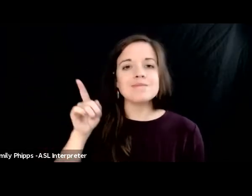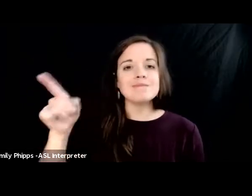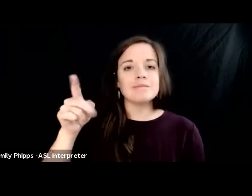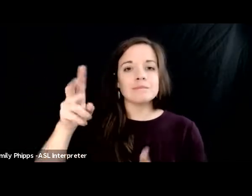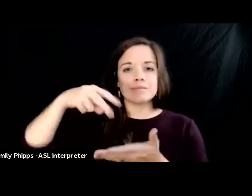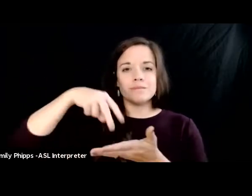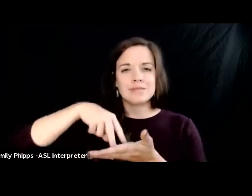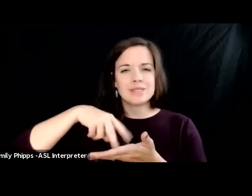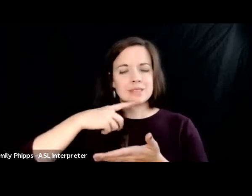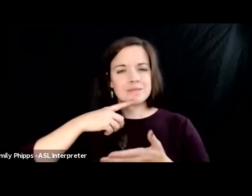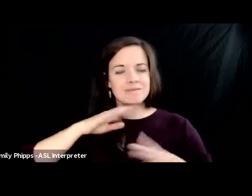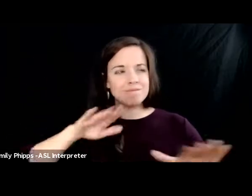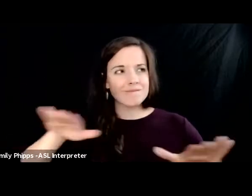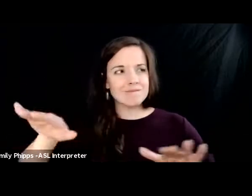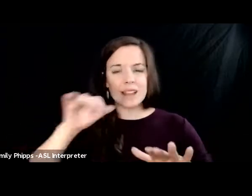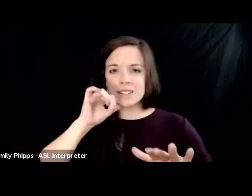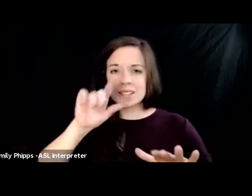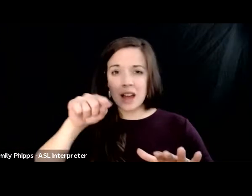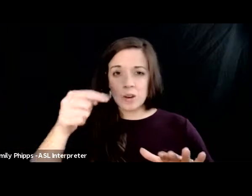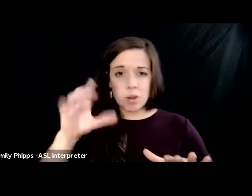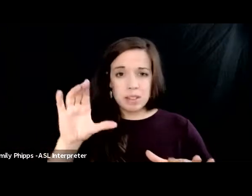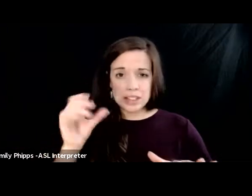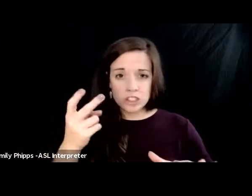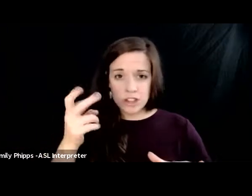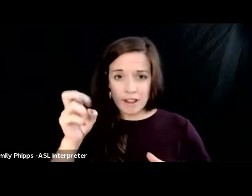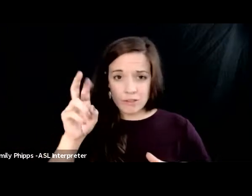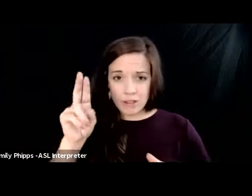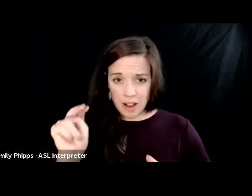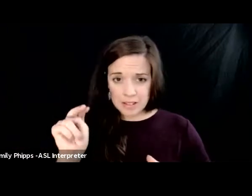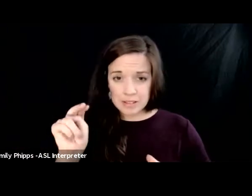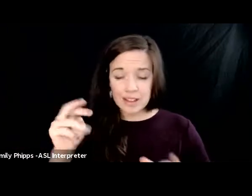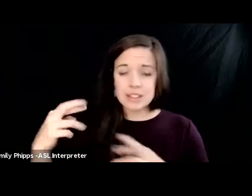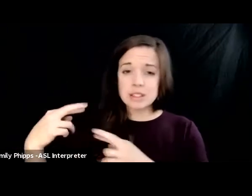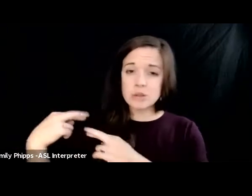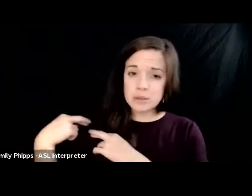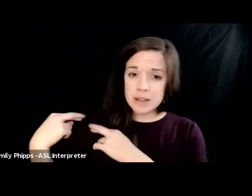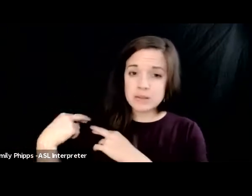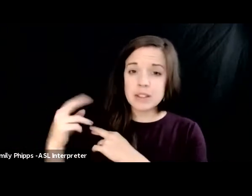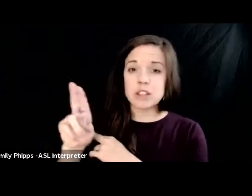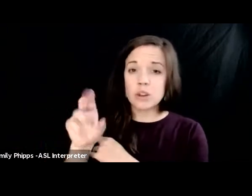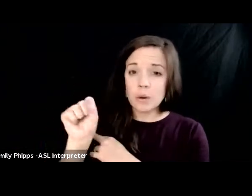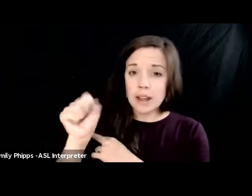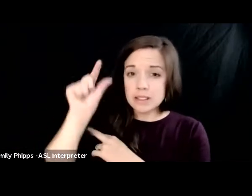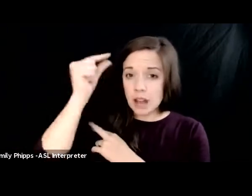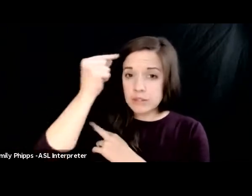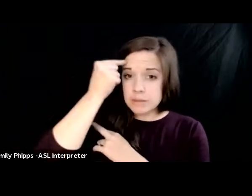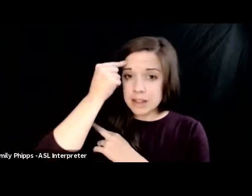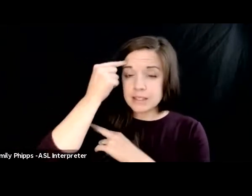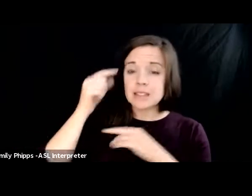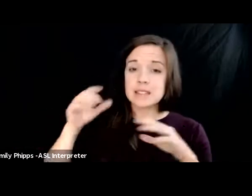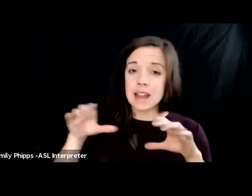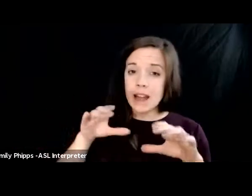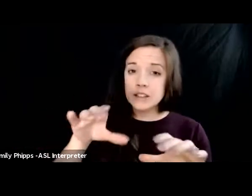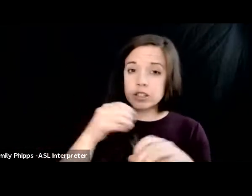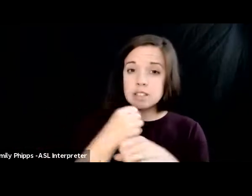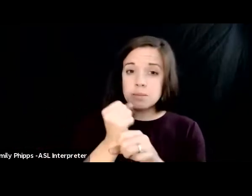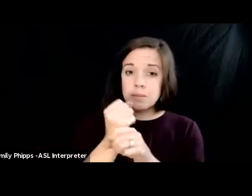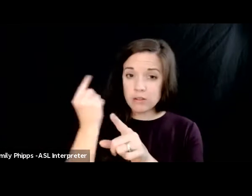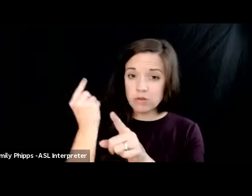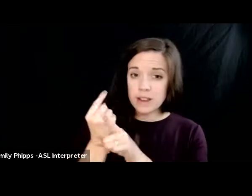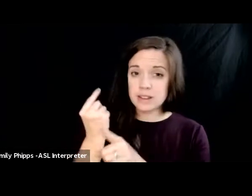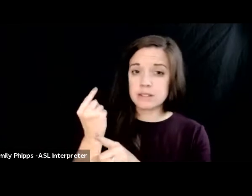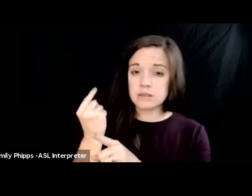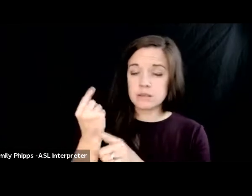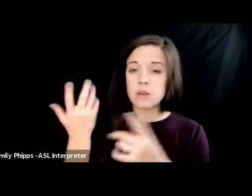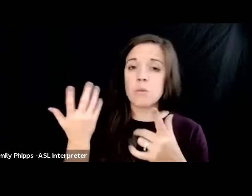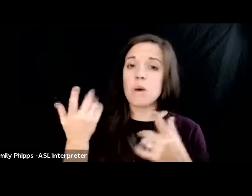this is not just chevron's responsibility it's the responsibility of the u.s government to take action to make right what